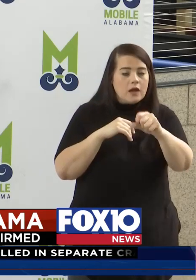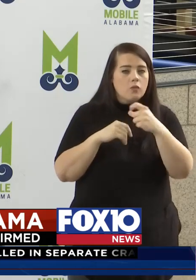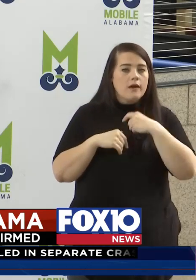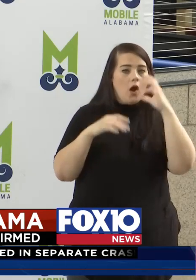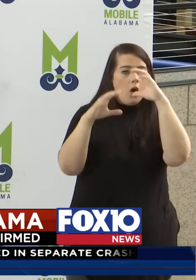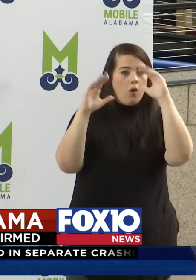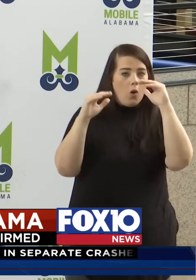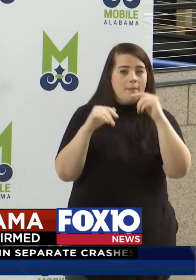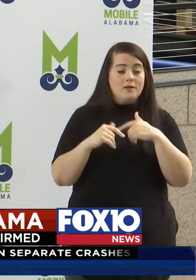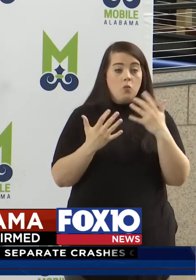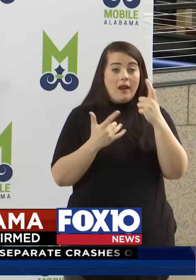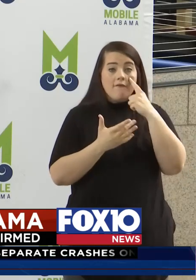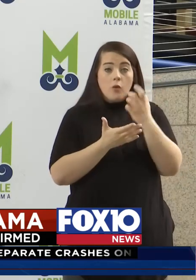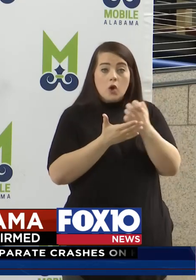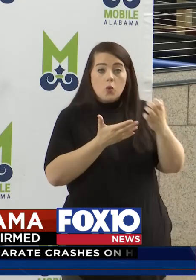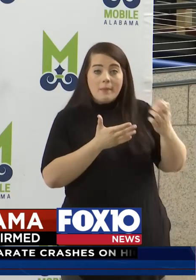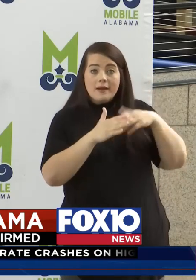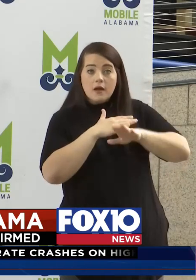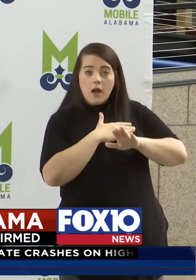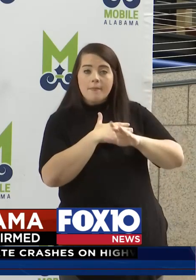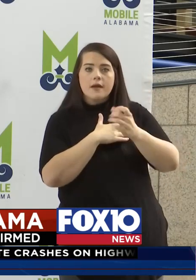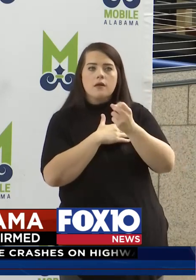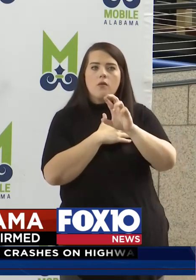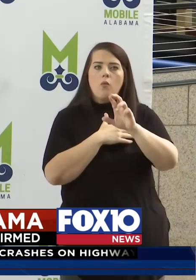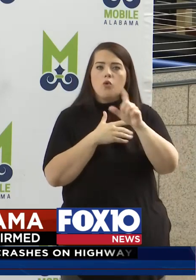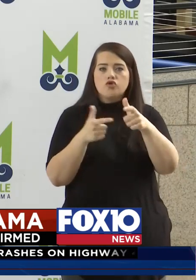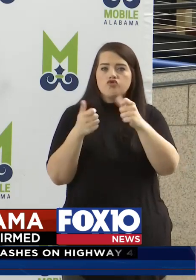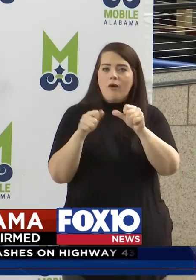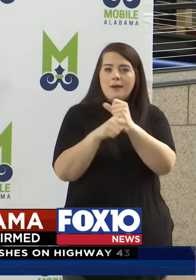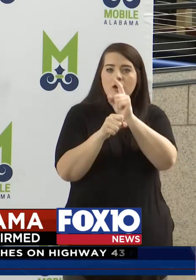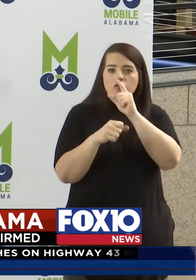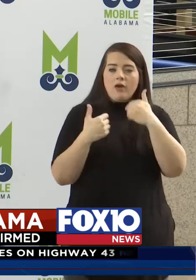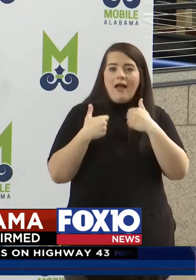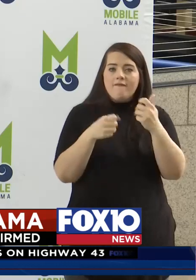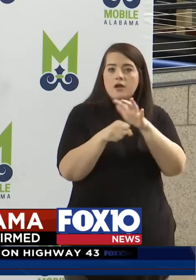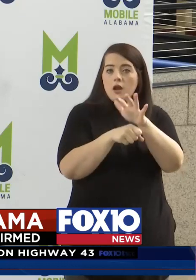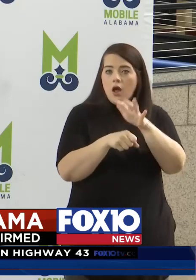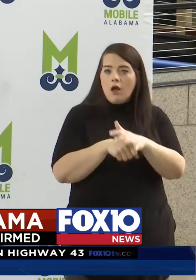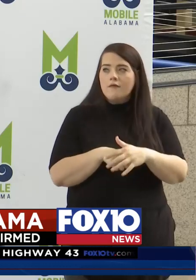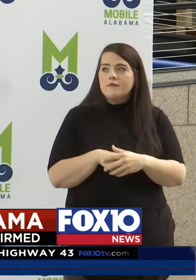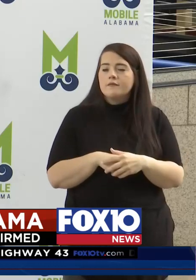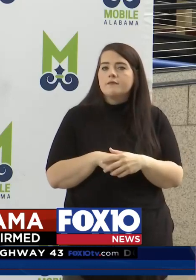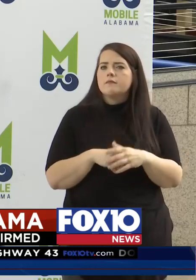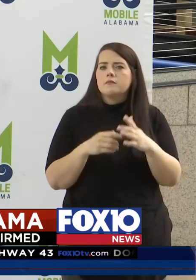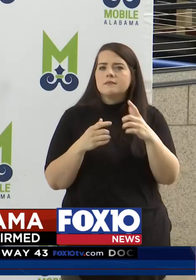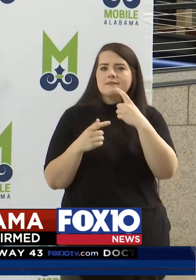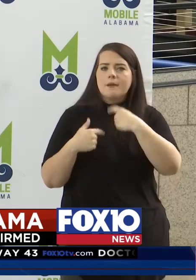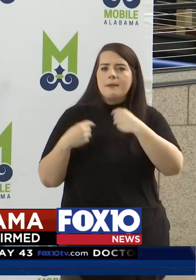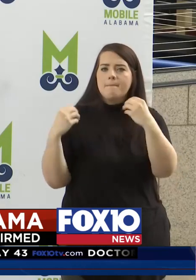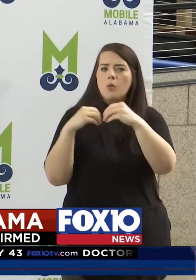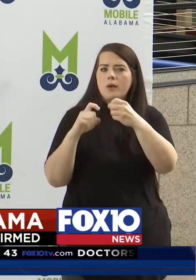waiting for supplies to come into place? You guys are just trying to make sure you guys have an outseat on So there's a...